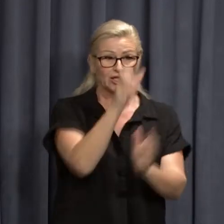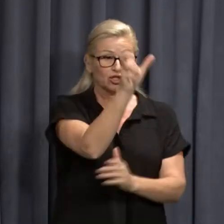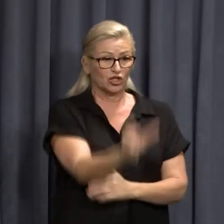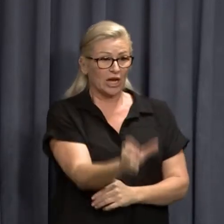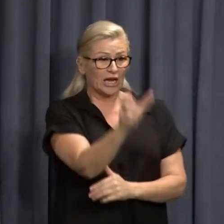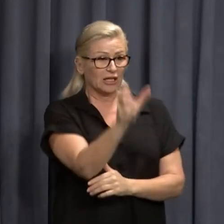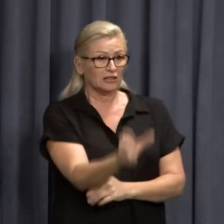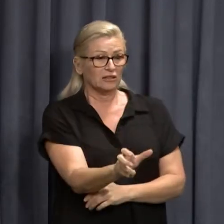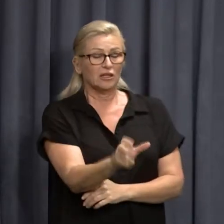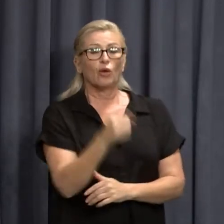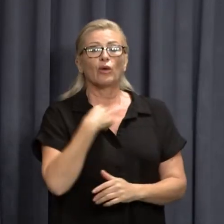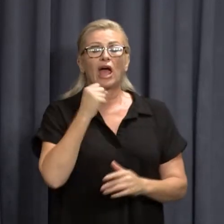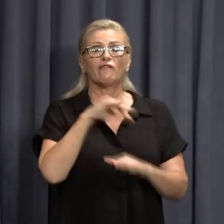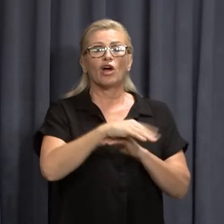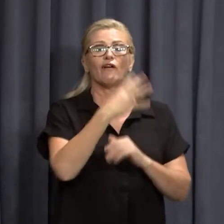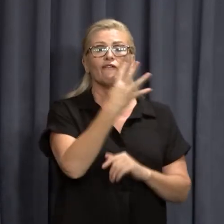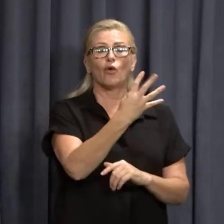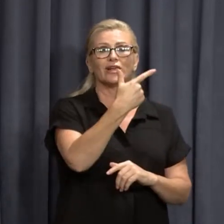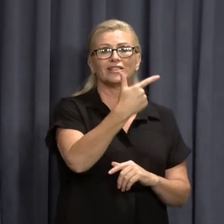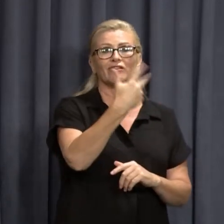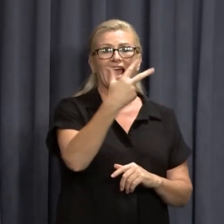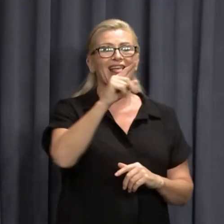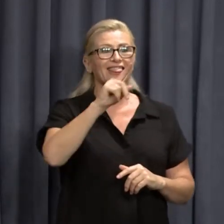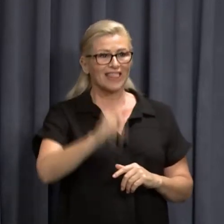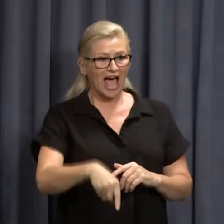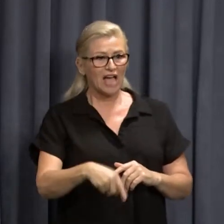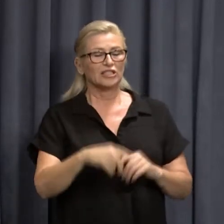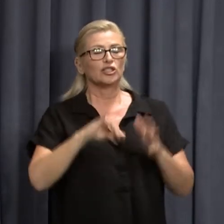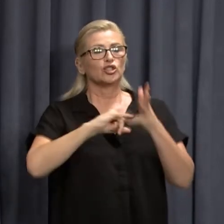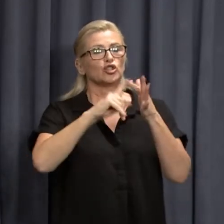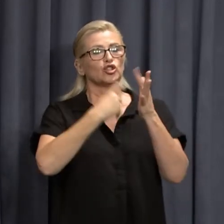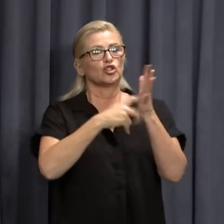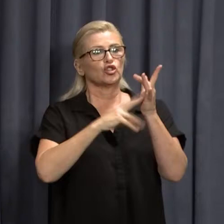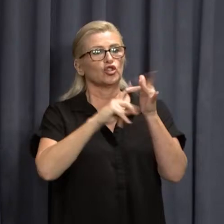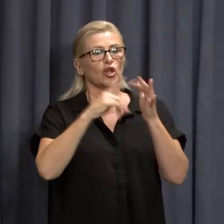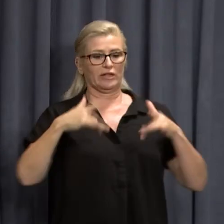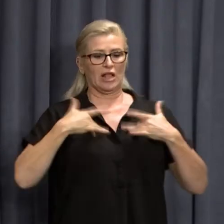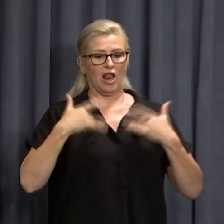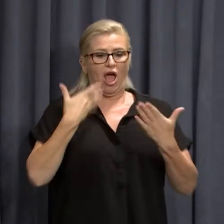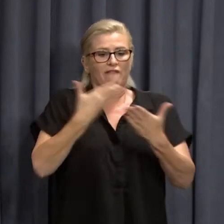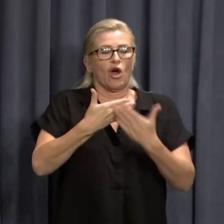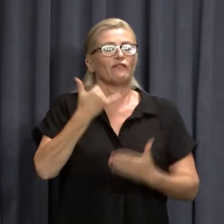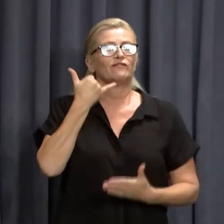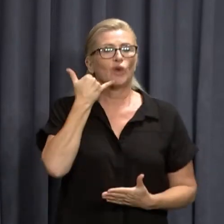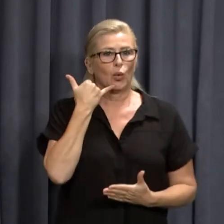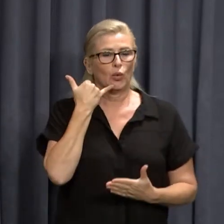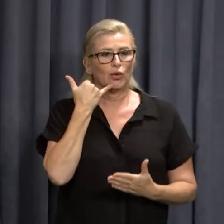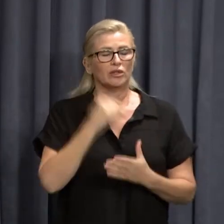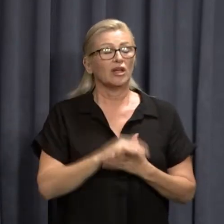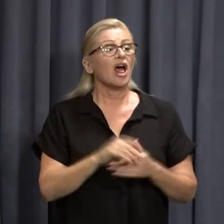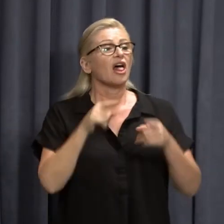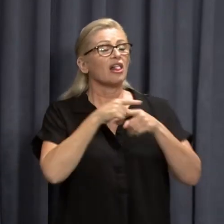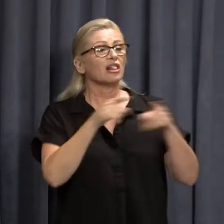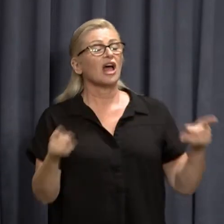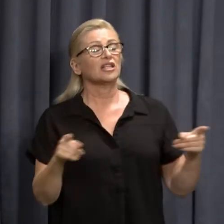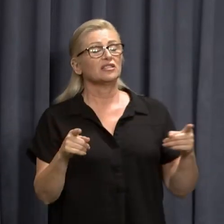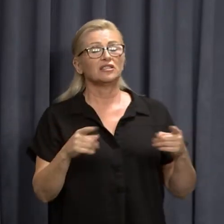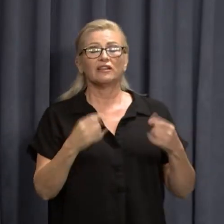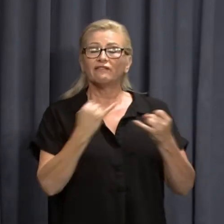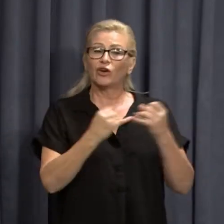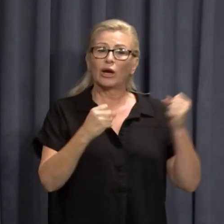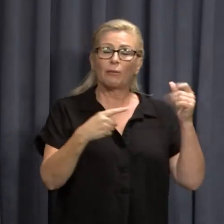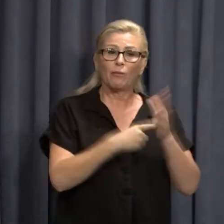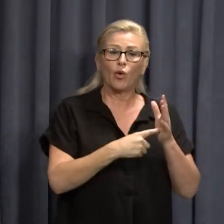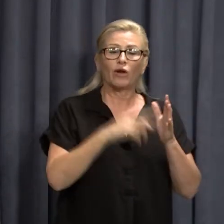more than 478,000 ServiceWA users. These important public health and